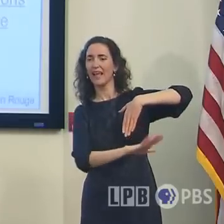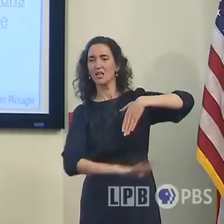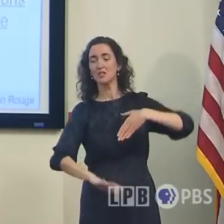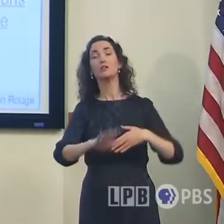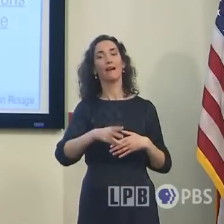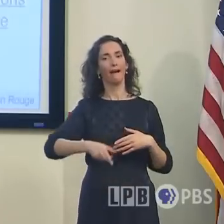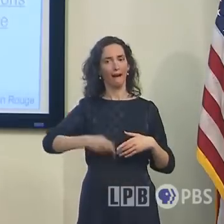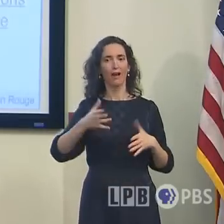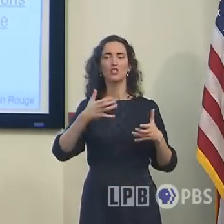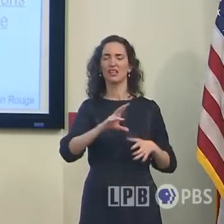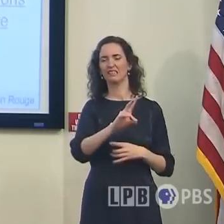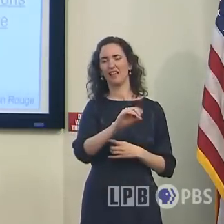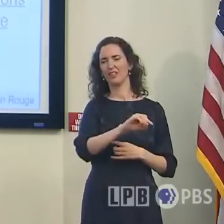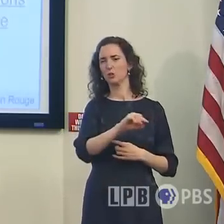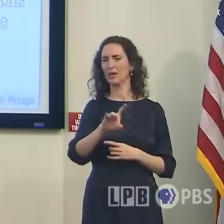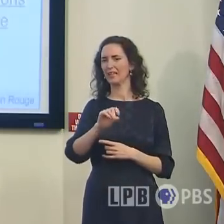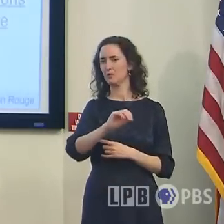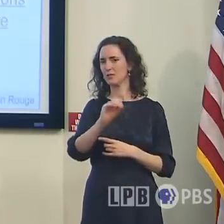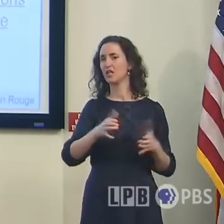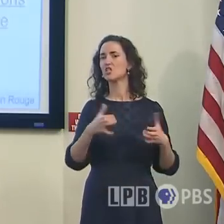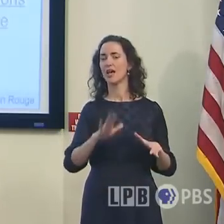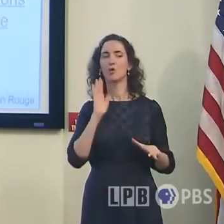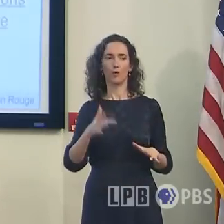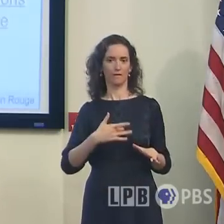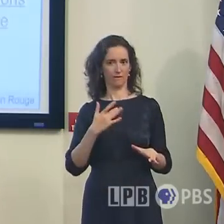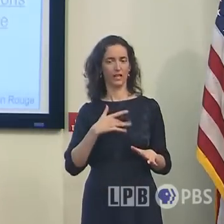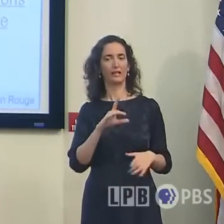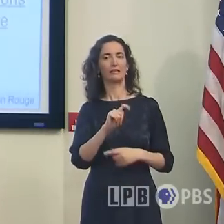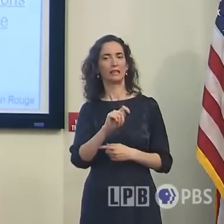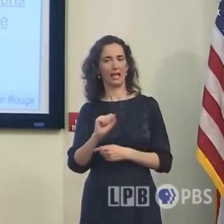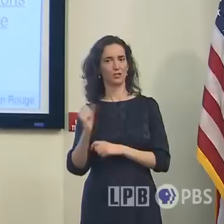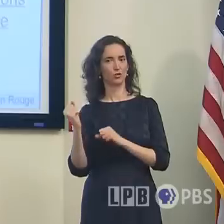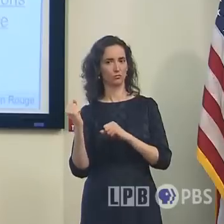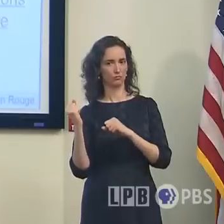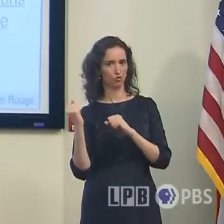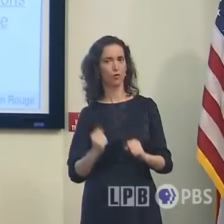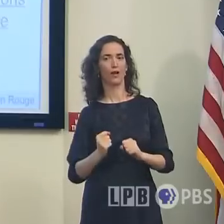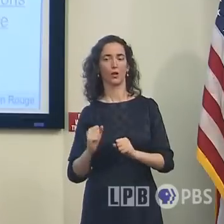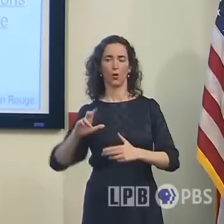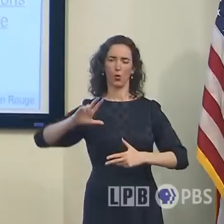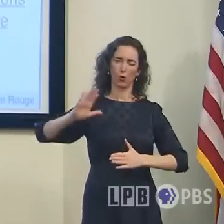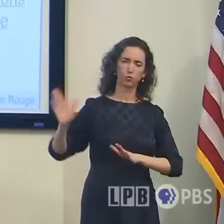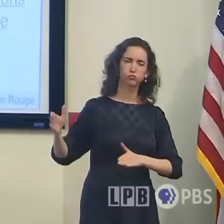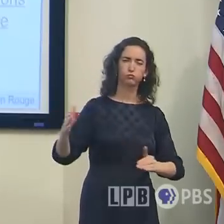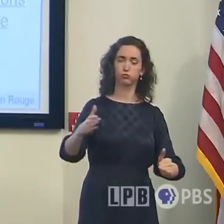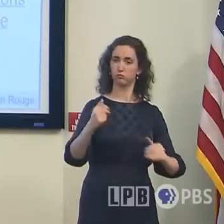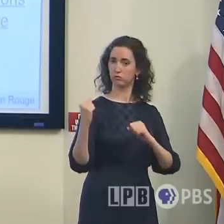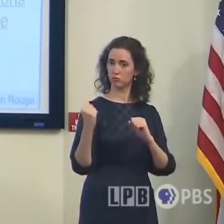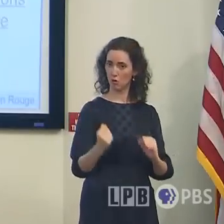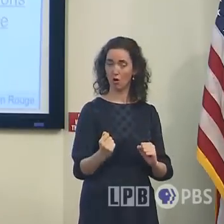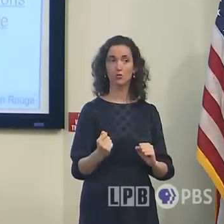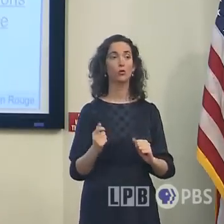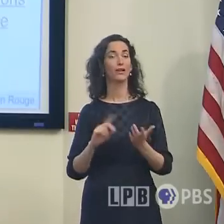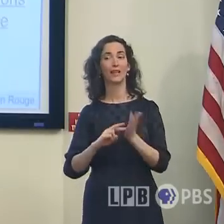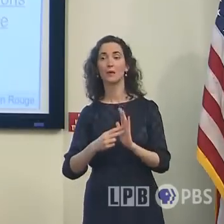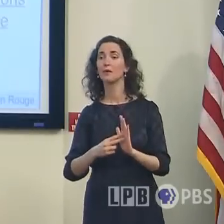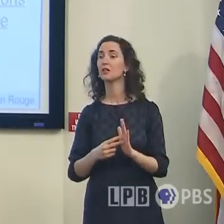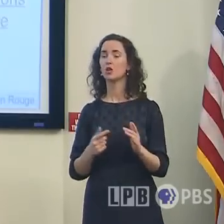for, you know, tropical storm winds at least. So this is definitely something for everyone to prepare for.